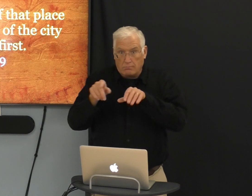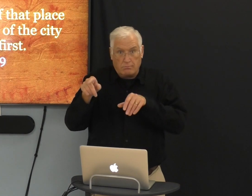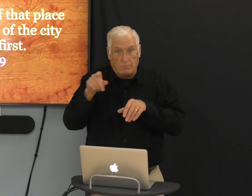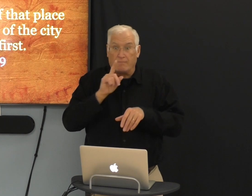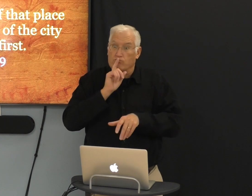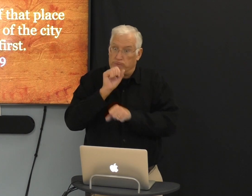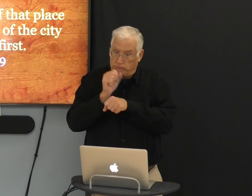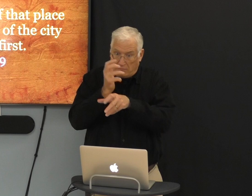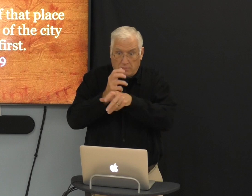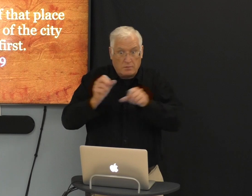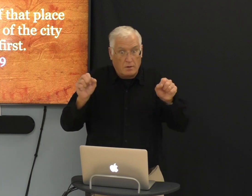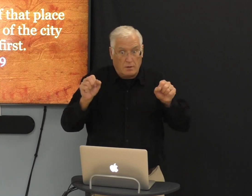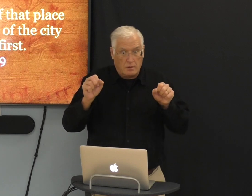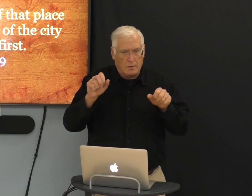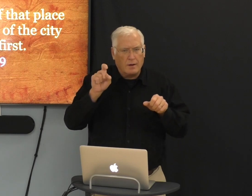It was an important moment.